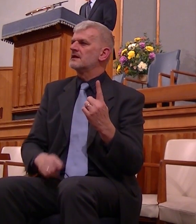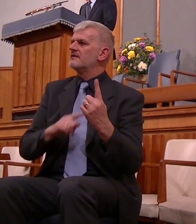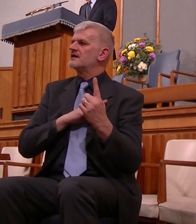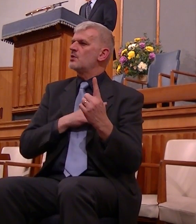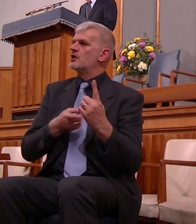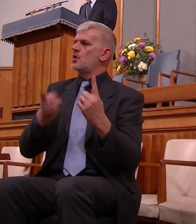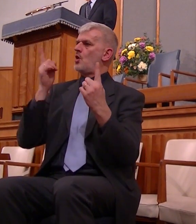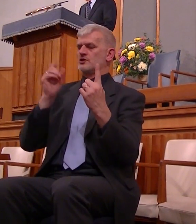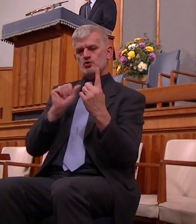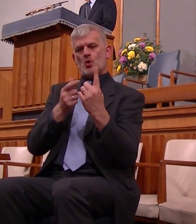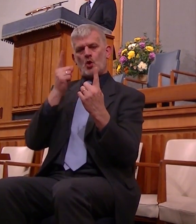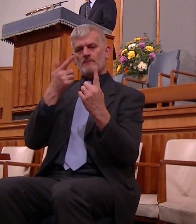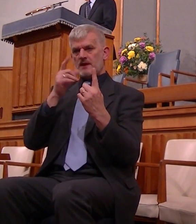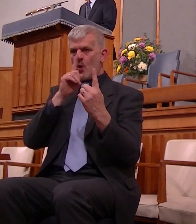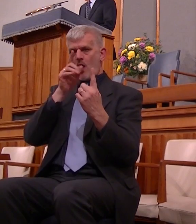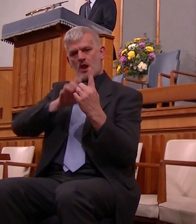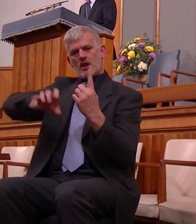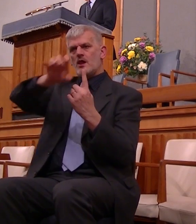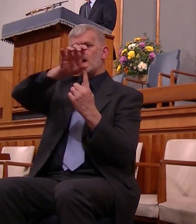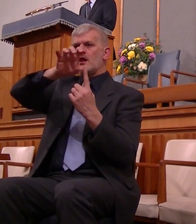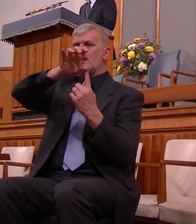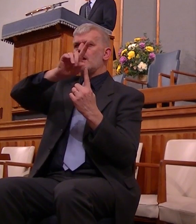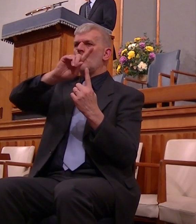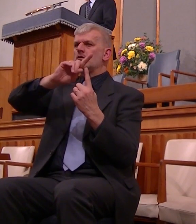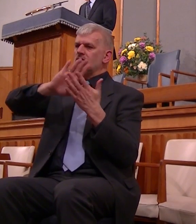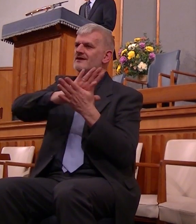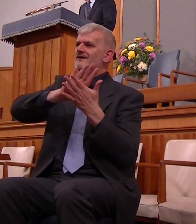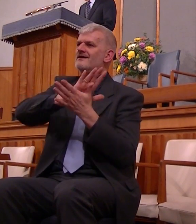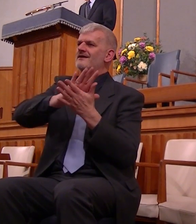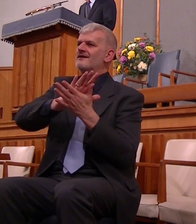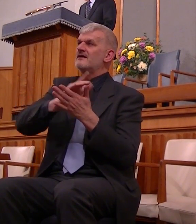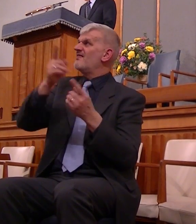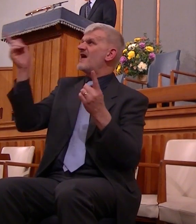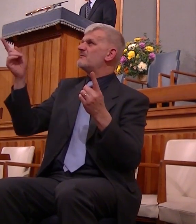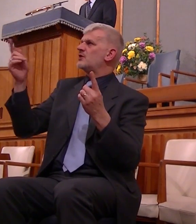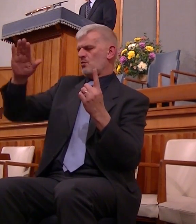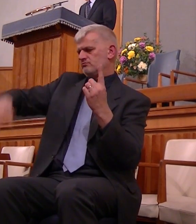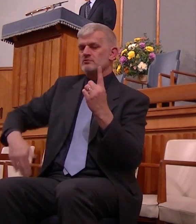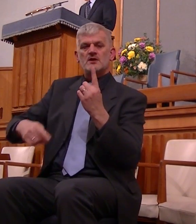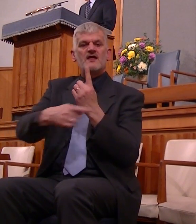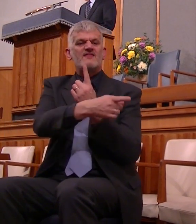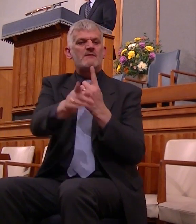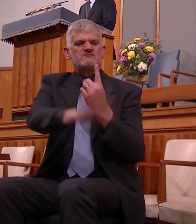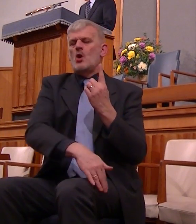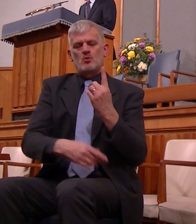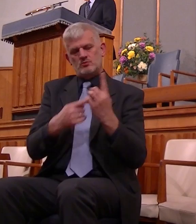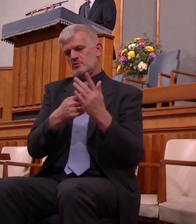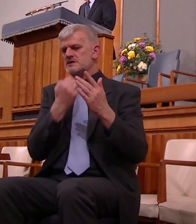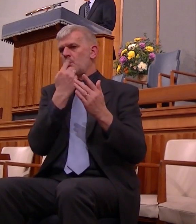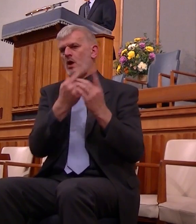thy God hath anointed thee with the oil of gladness above thy feathers and thou, Lord,